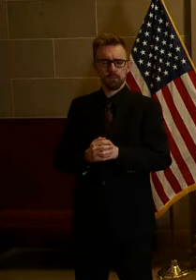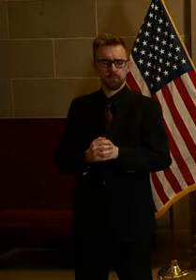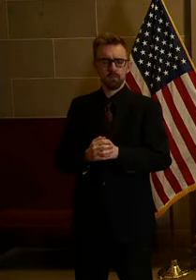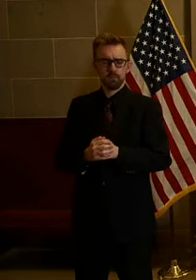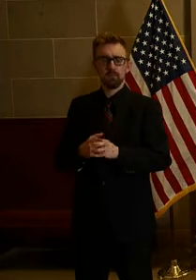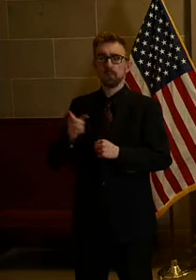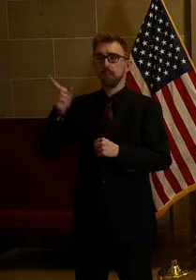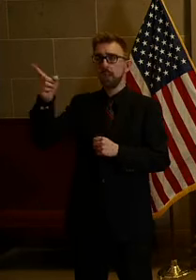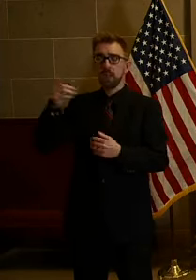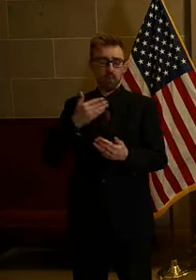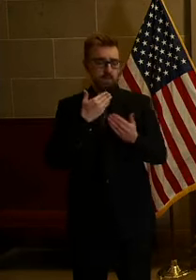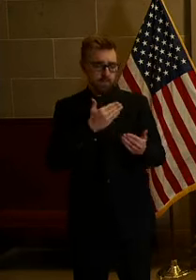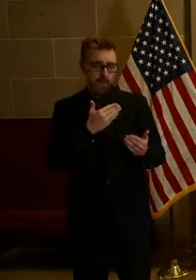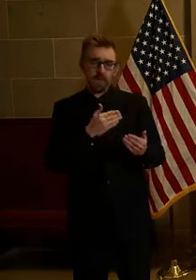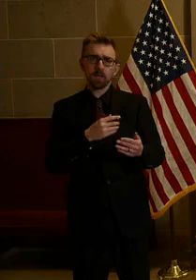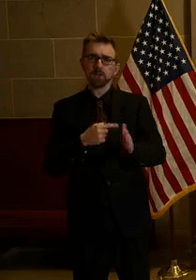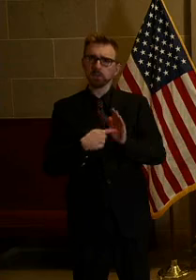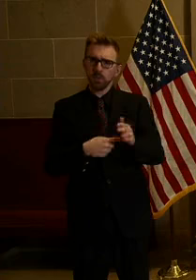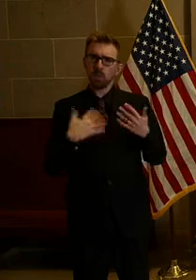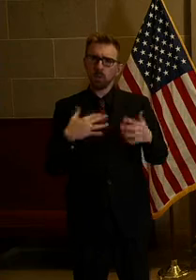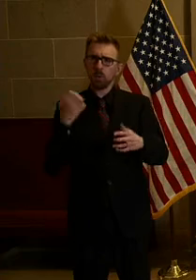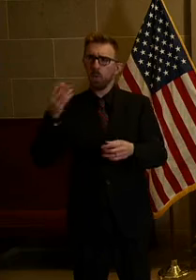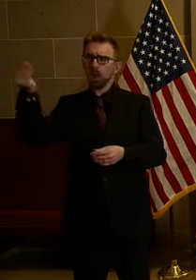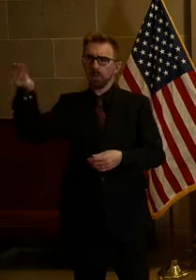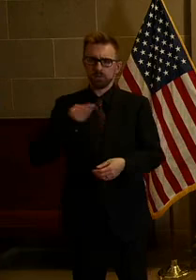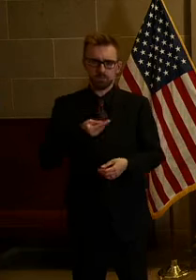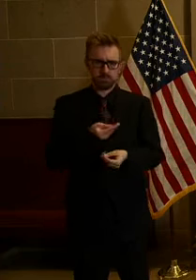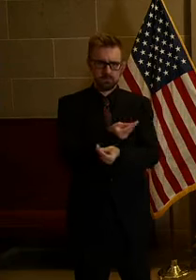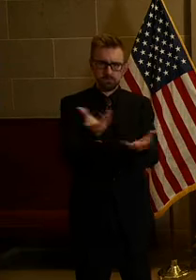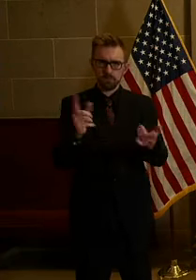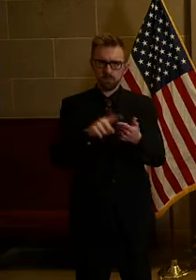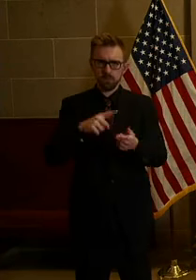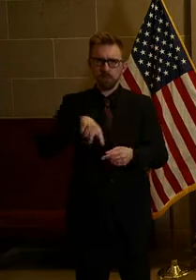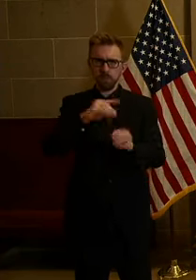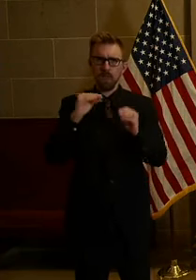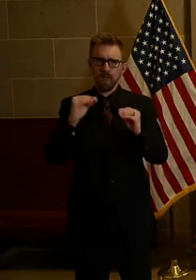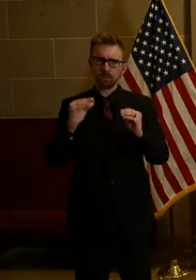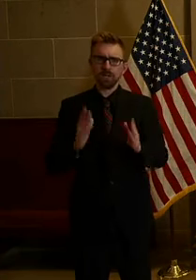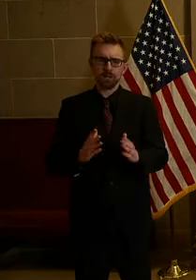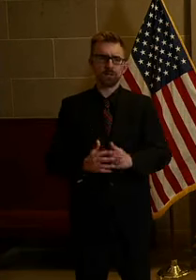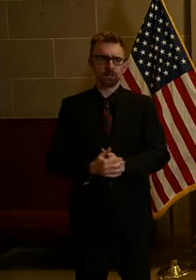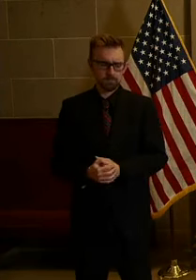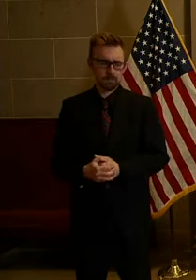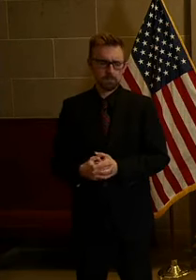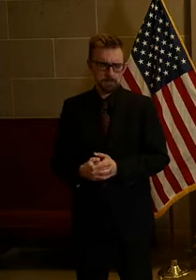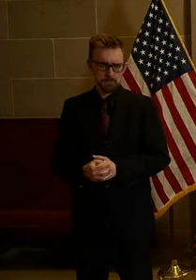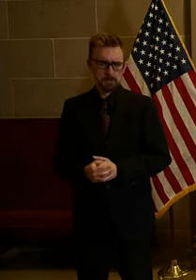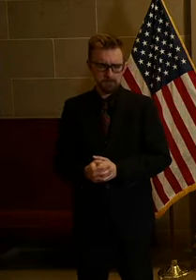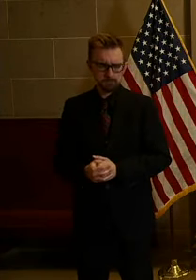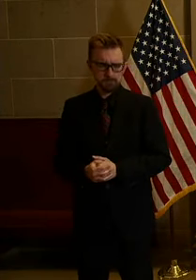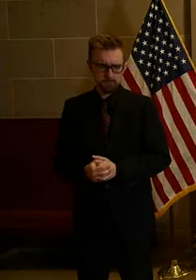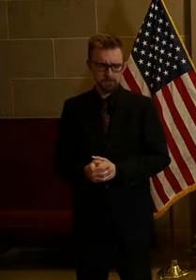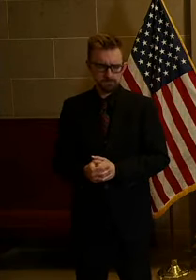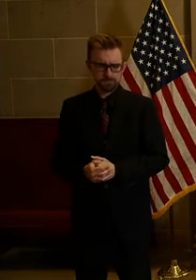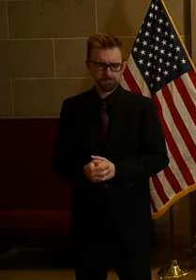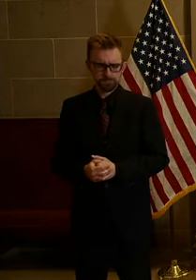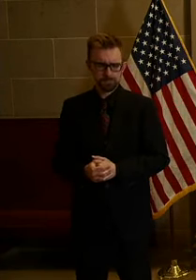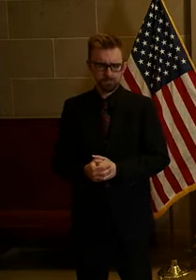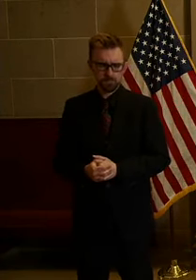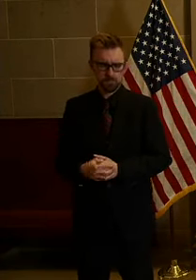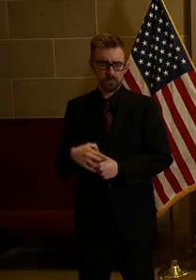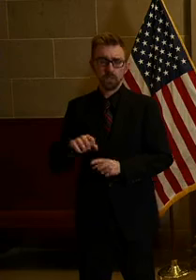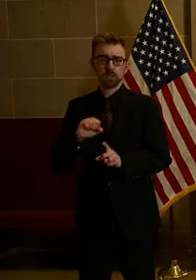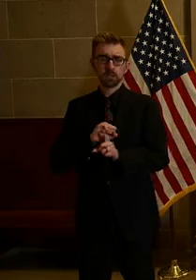appreciation to our educators across our state. In this ever-changing and ever-evolving situation,